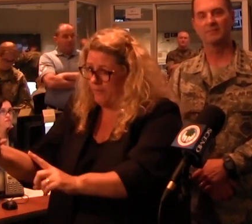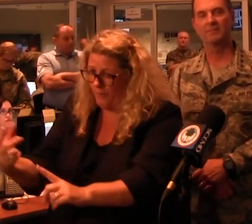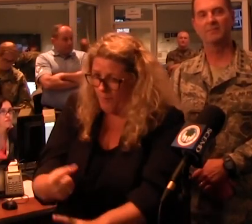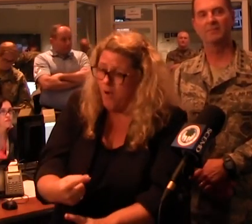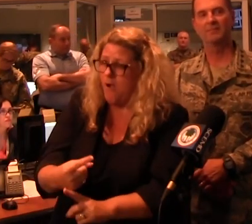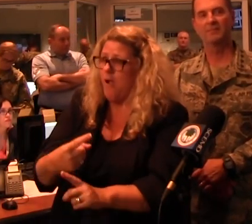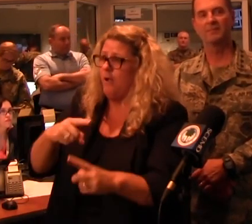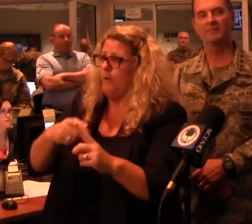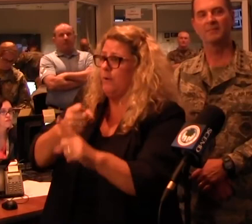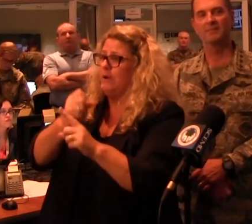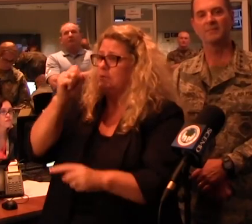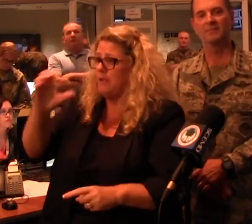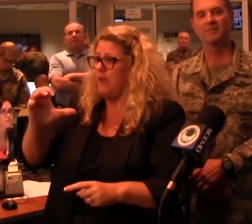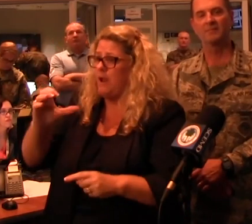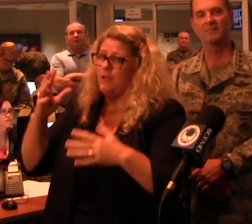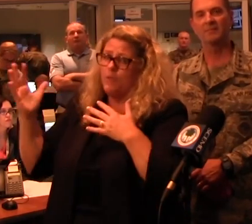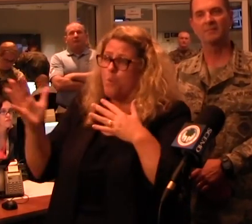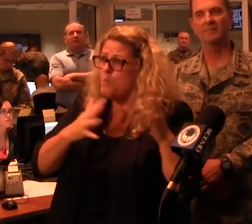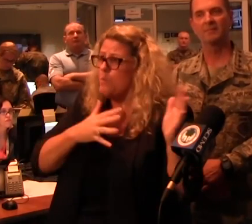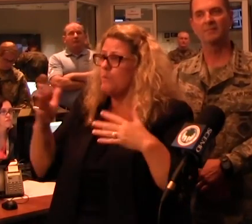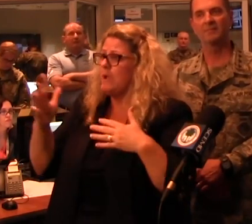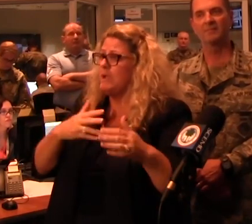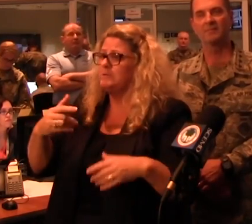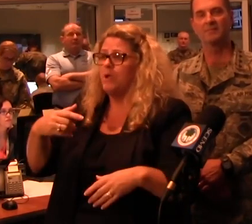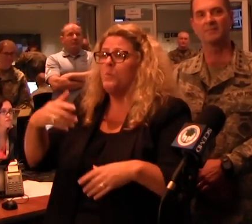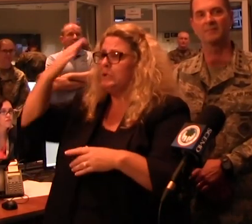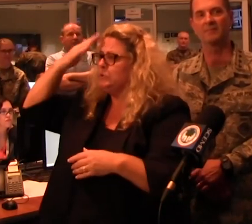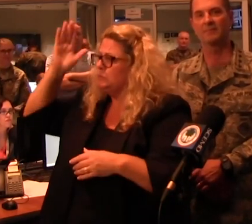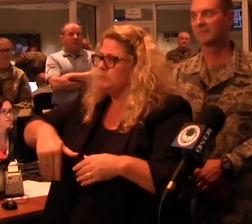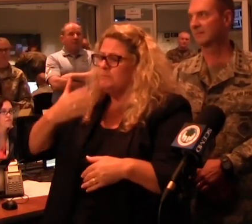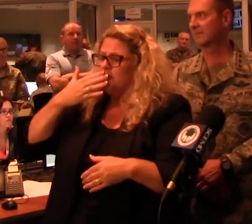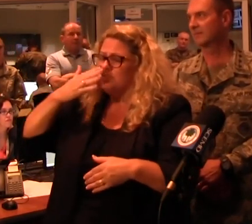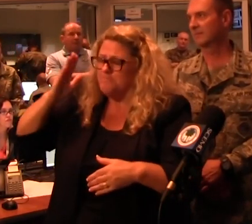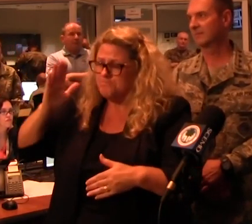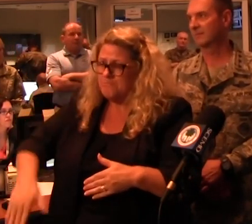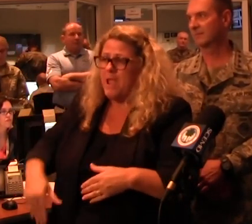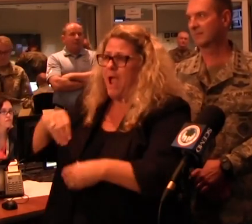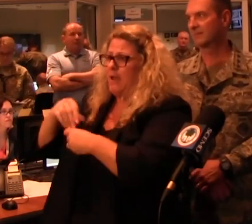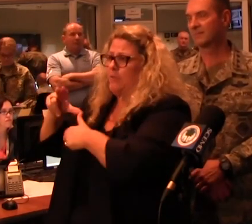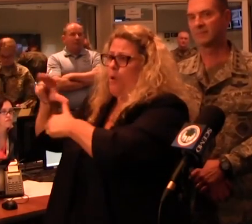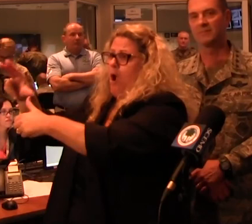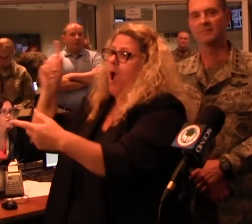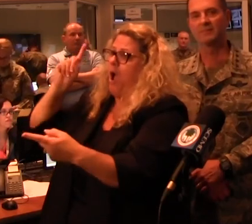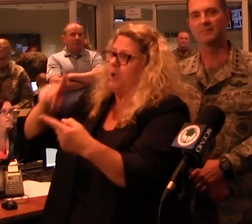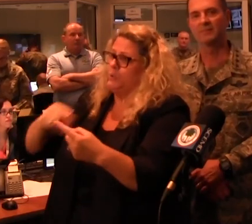here in South Carolina of those high winds which were existing in that hurricane until it got right up on us.